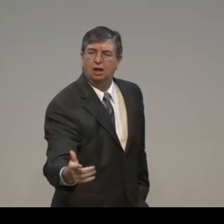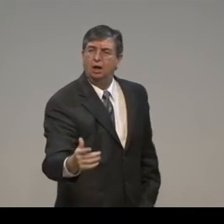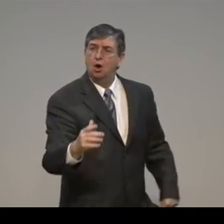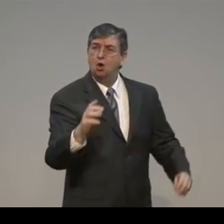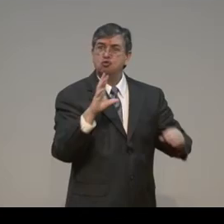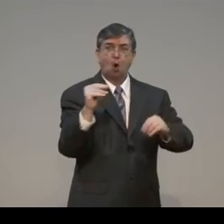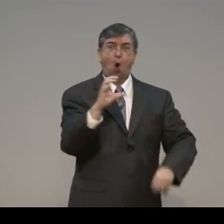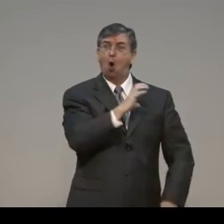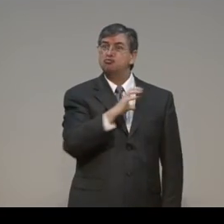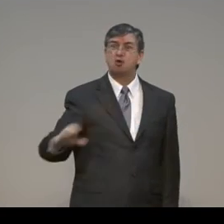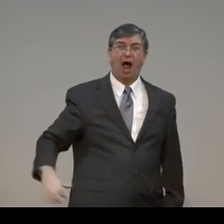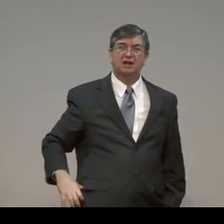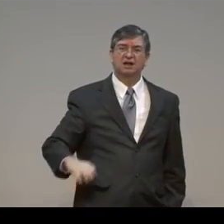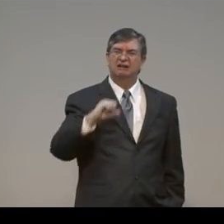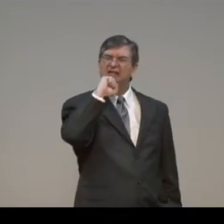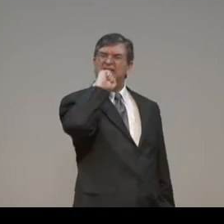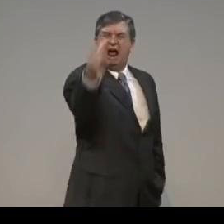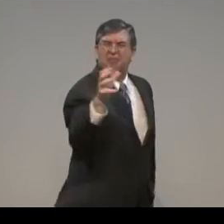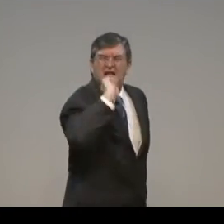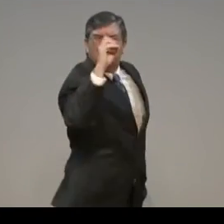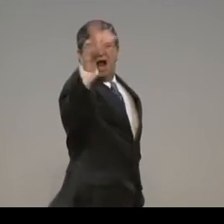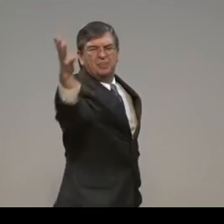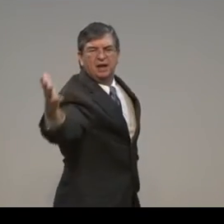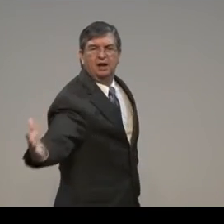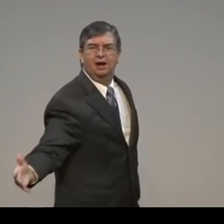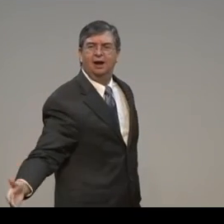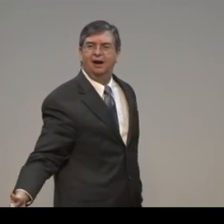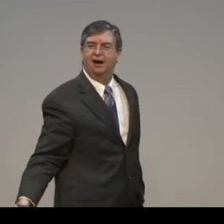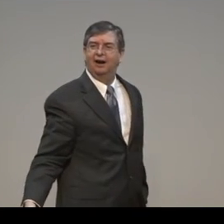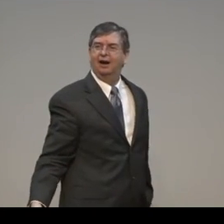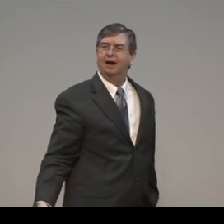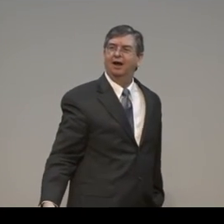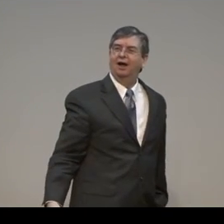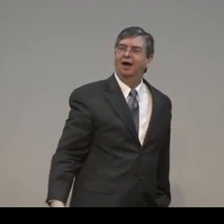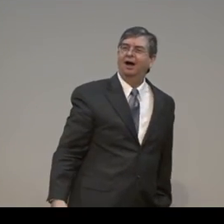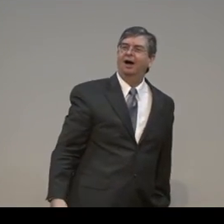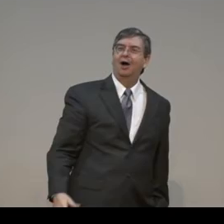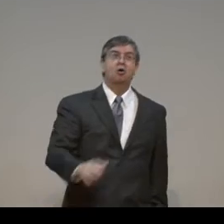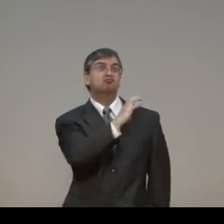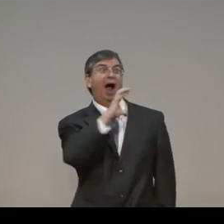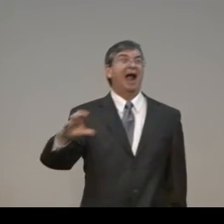Just as it drives us. Nothing, nothing, nothing. You'd be nothing, he says. Drive.